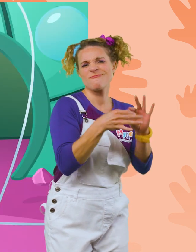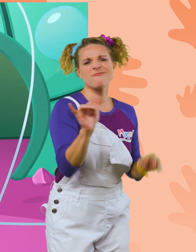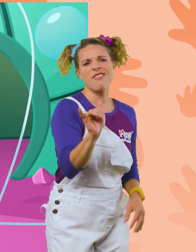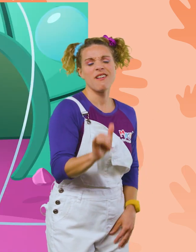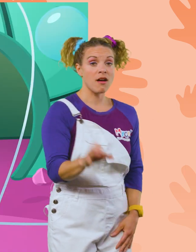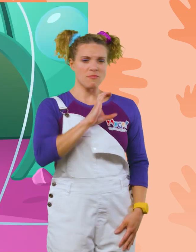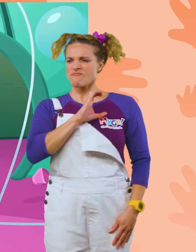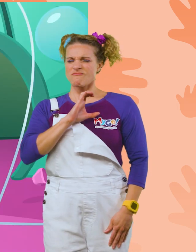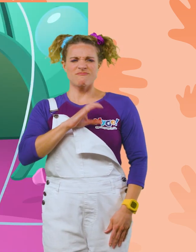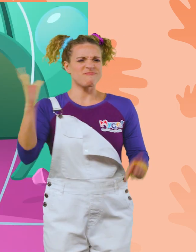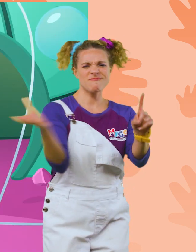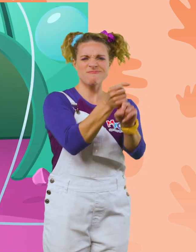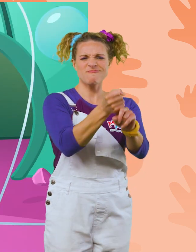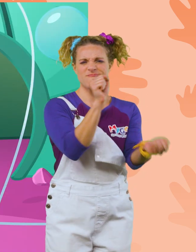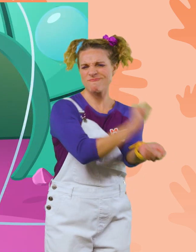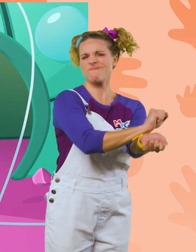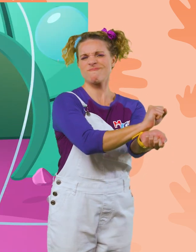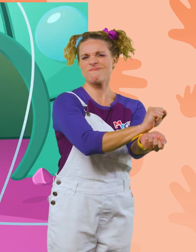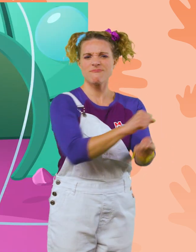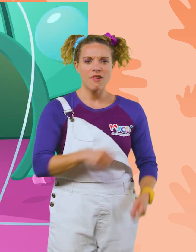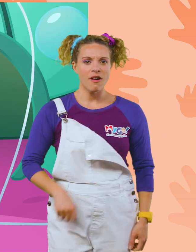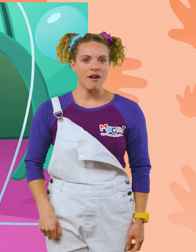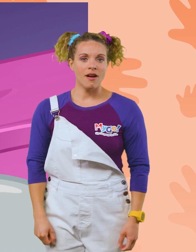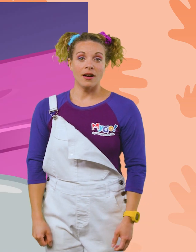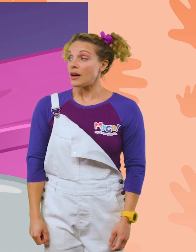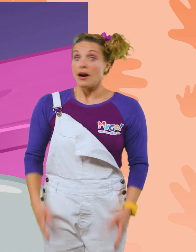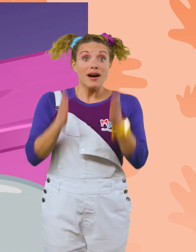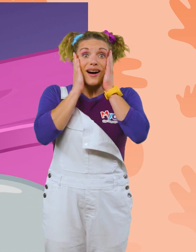Policeman, arrest him! Oh no!